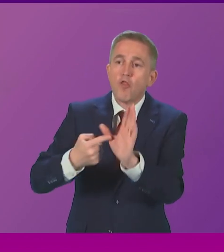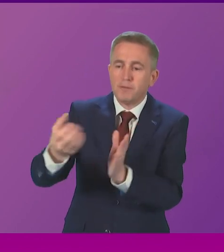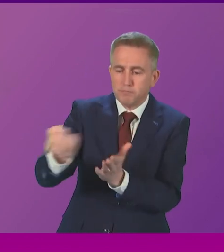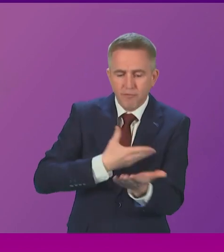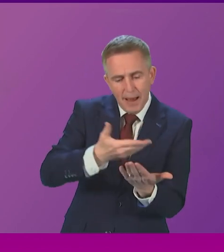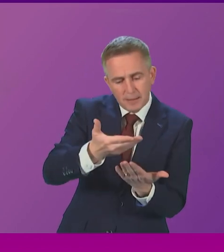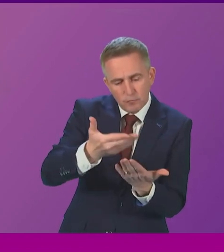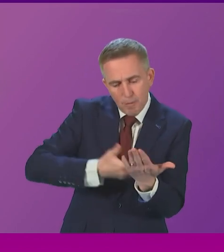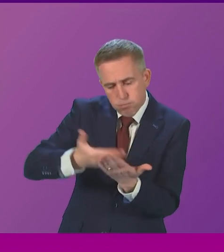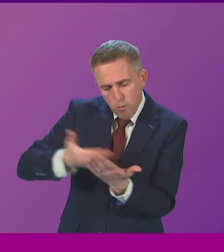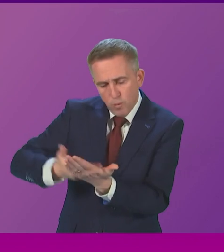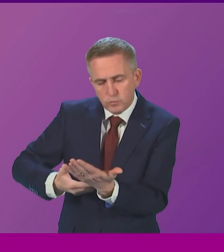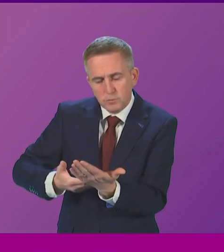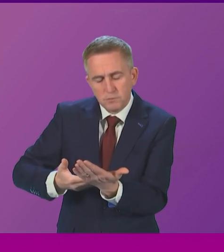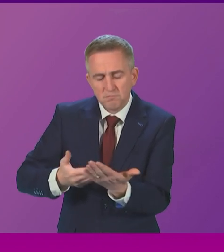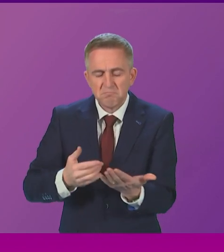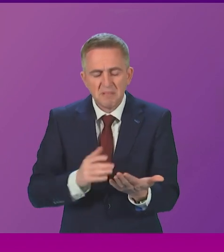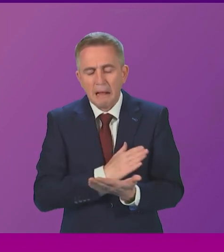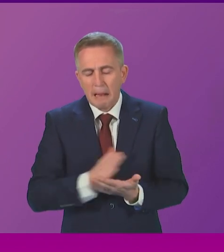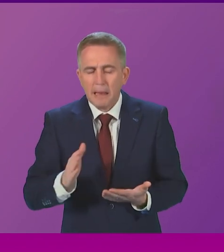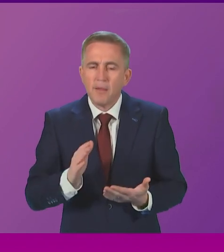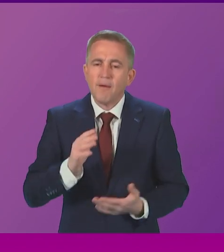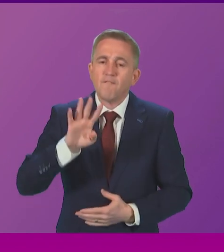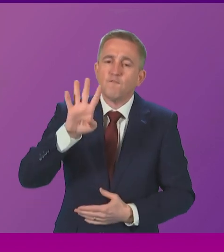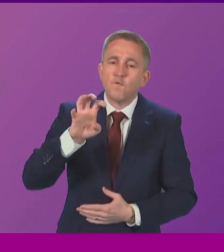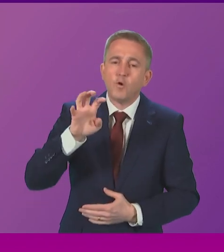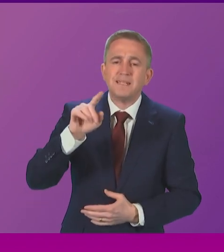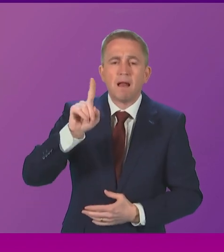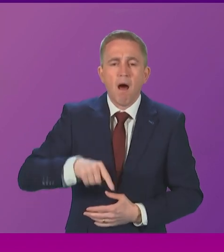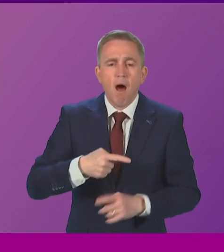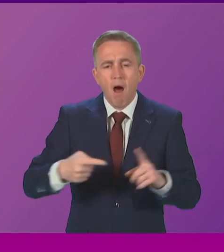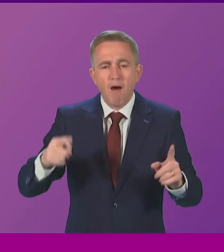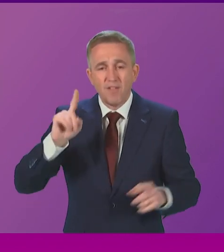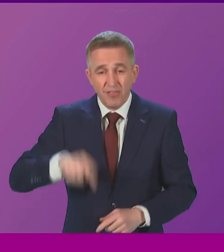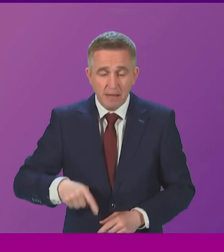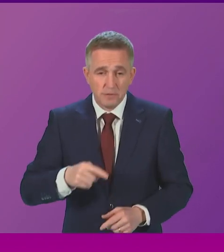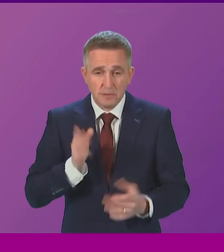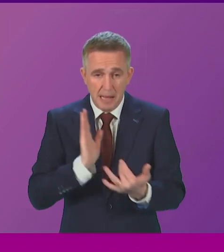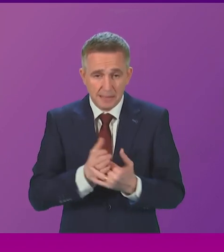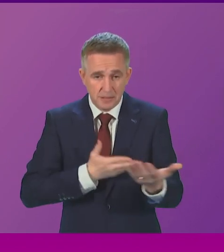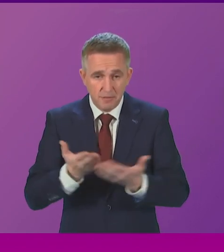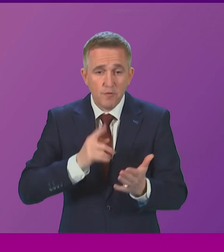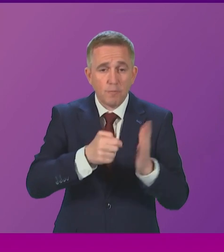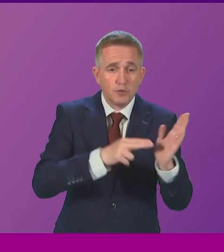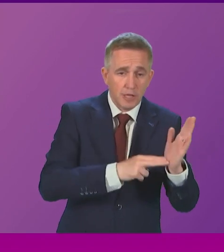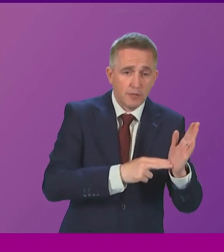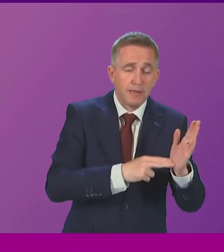later reports to be analysed show that just over 14,500 young people access the service between January and June 2022, with